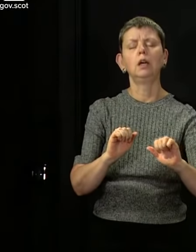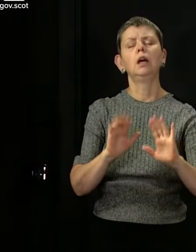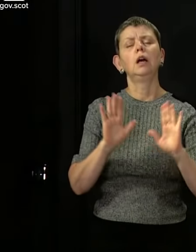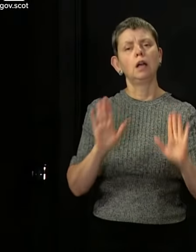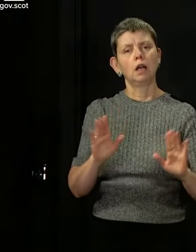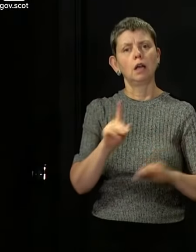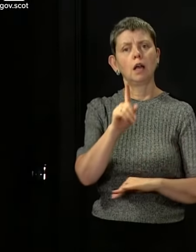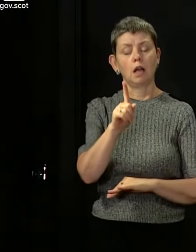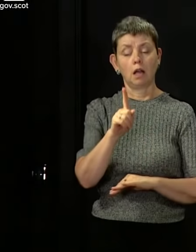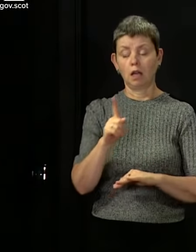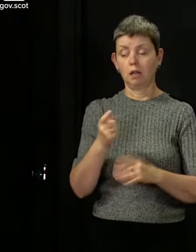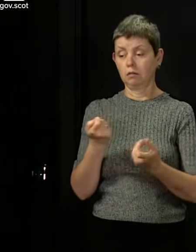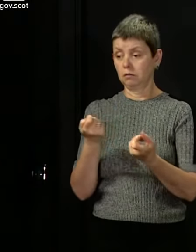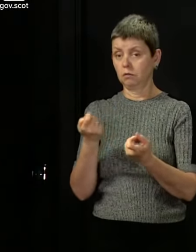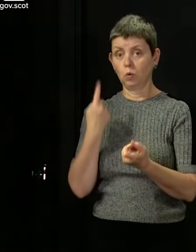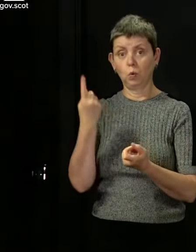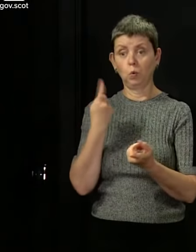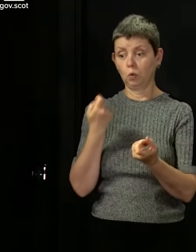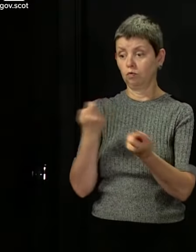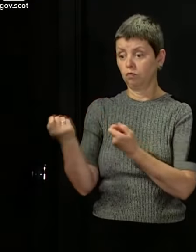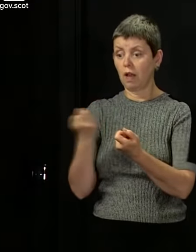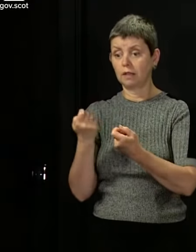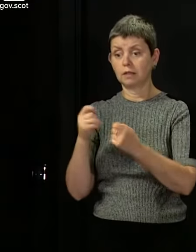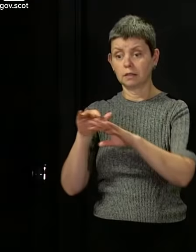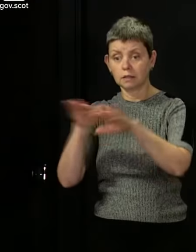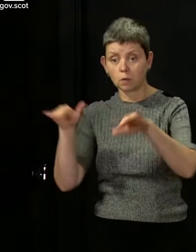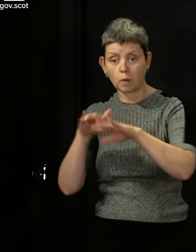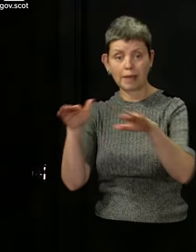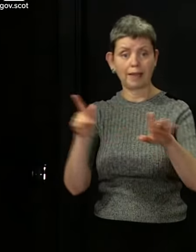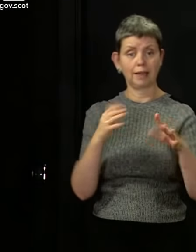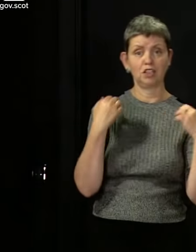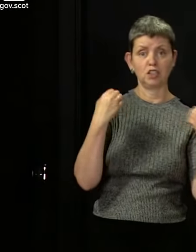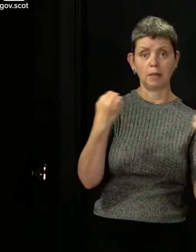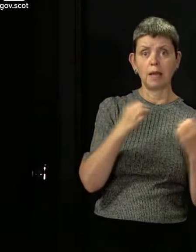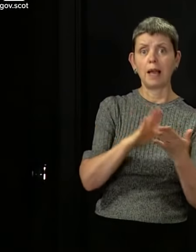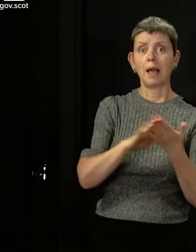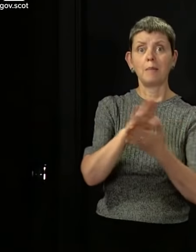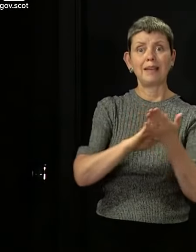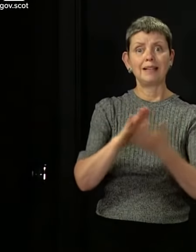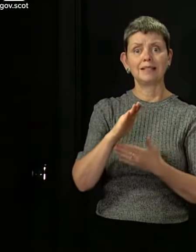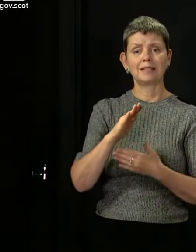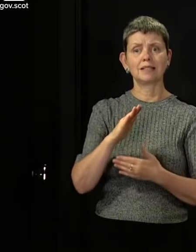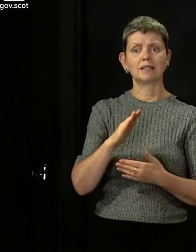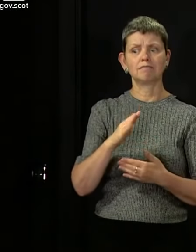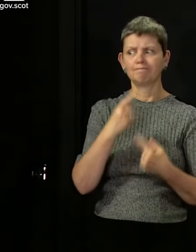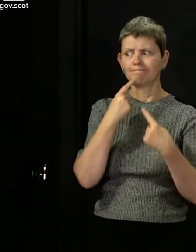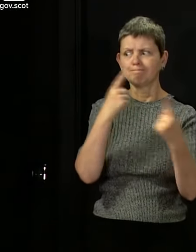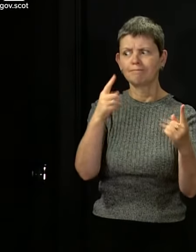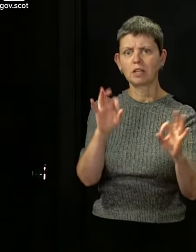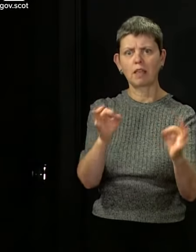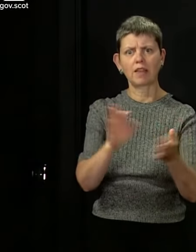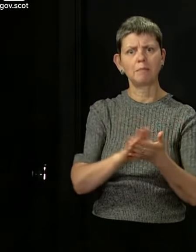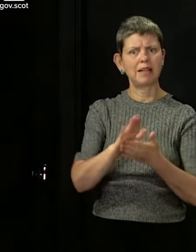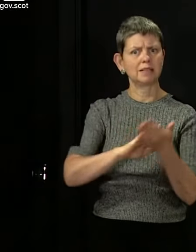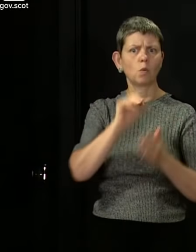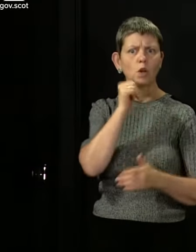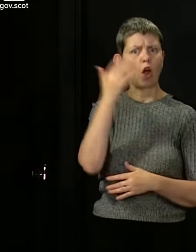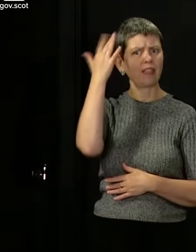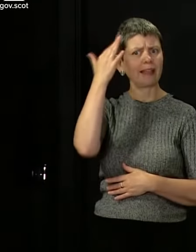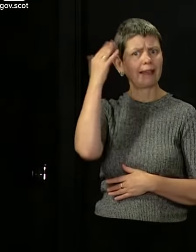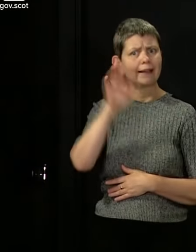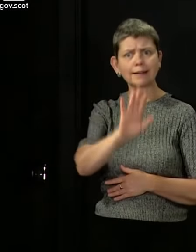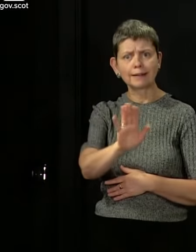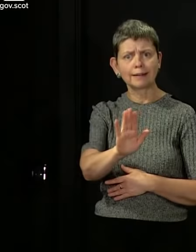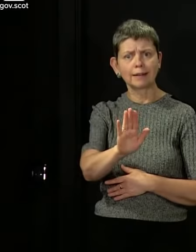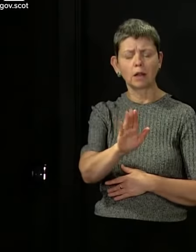or a swimming pool or if you want to use these places, don't assume it's not in our heads and we're not thinking about it. We just can't do everything at